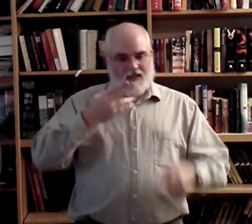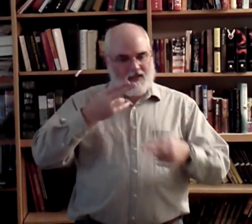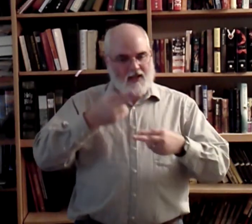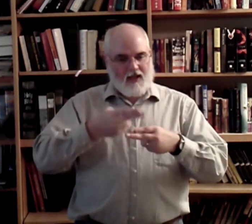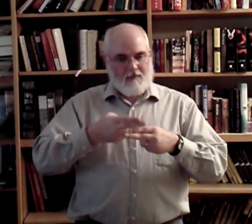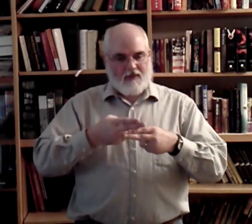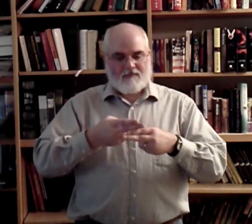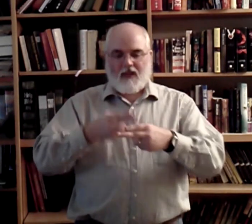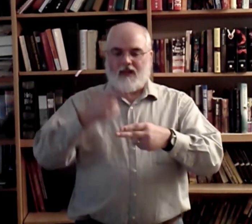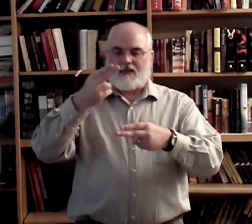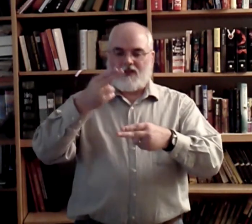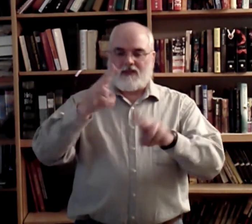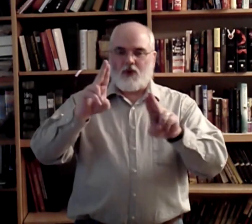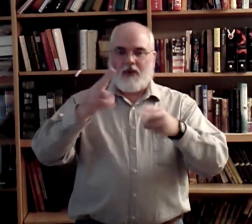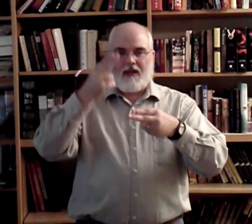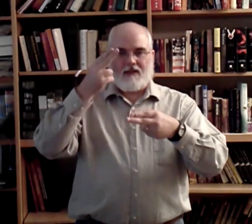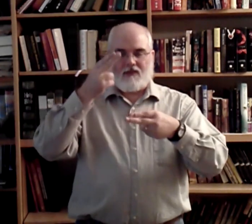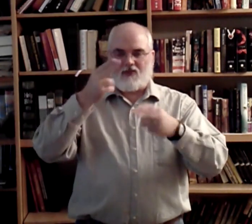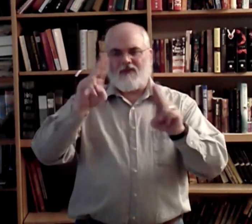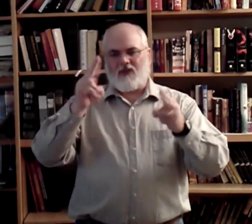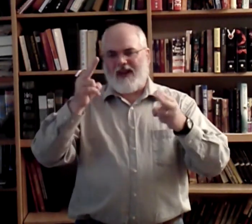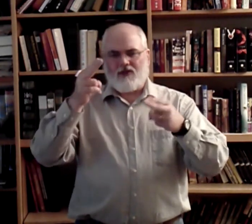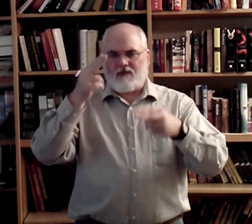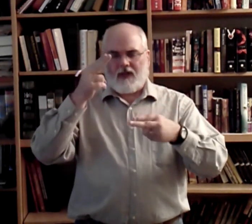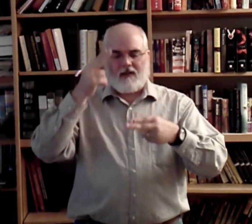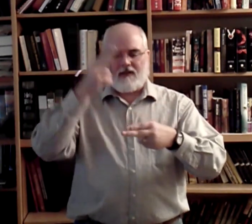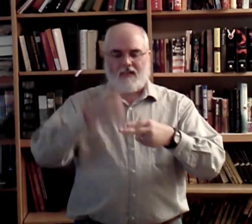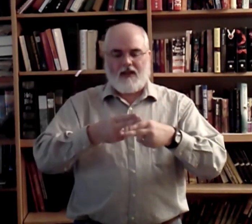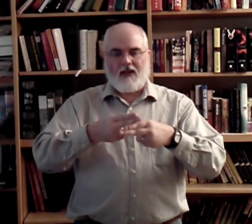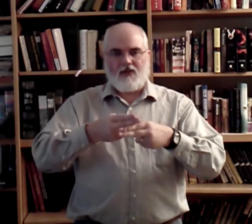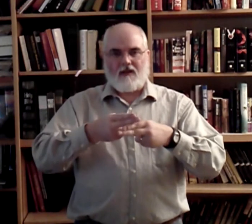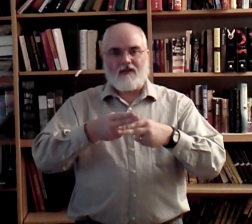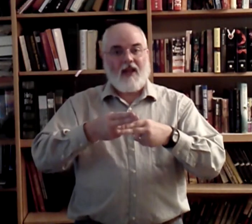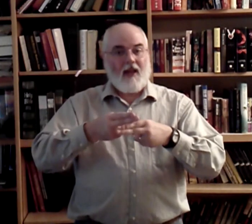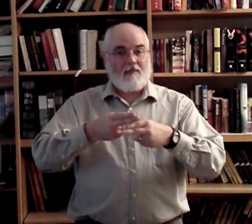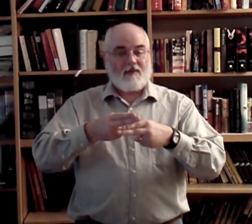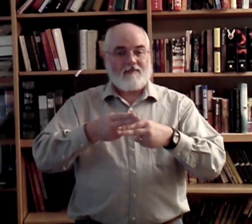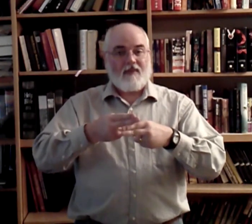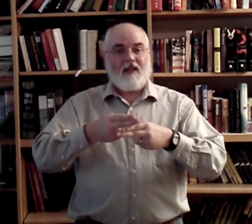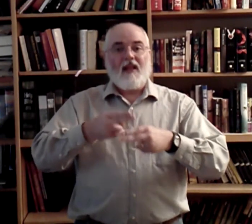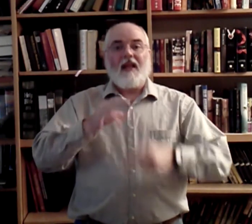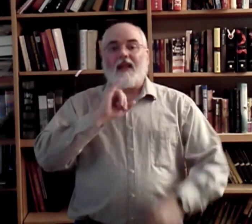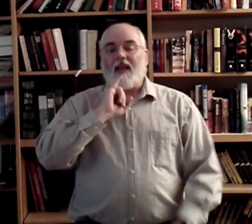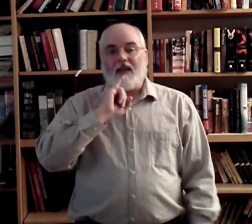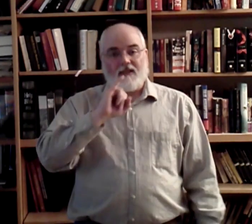Name. And it's just two N's, curved H's really hitting each other. Name. Is.